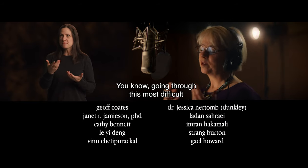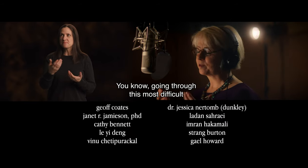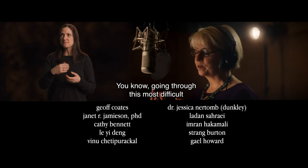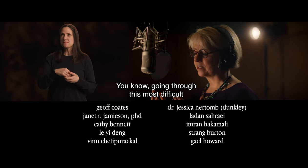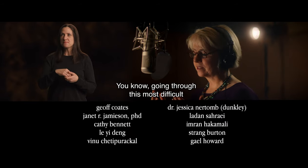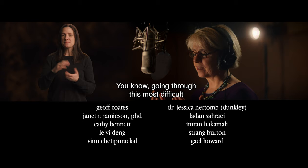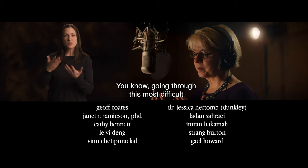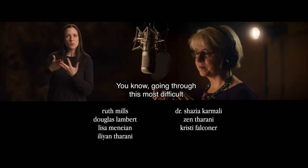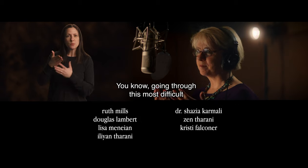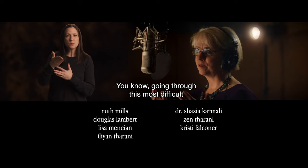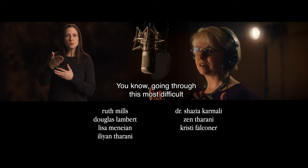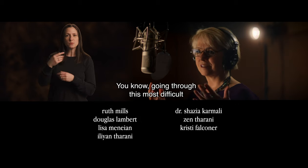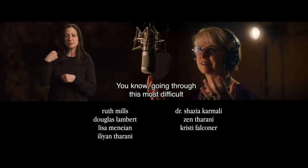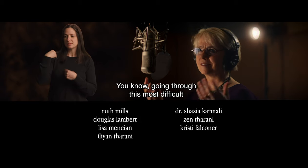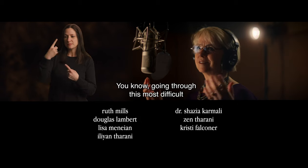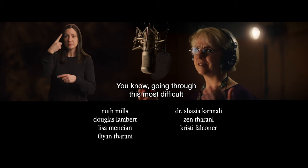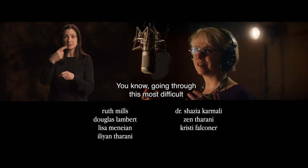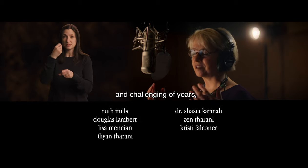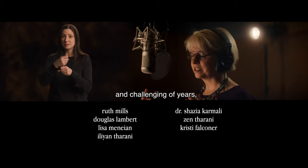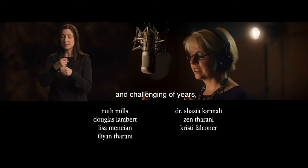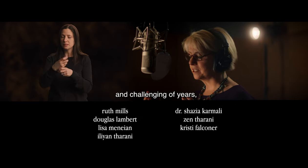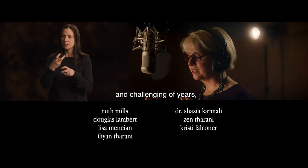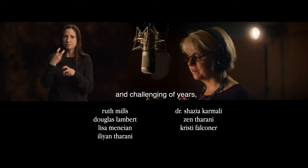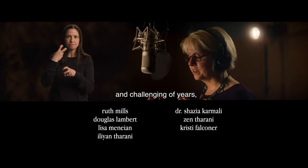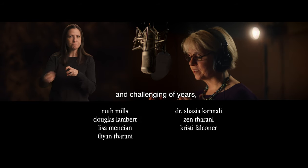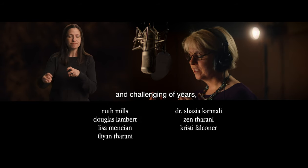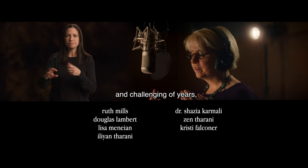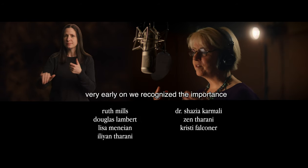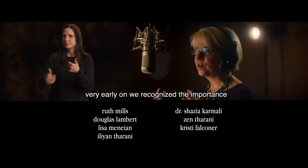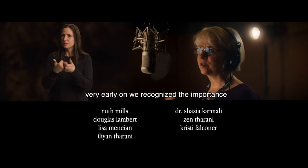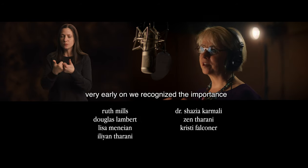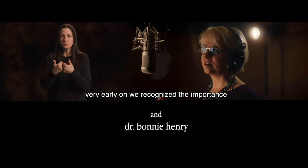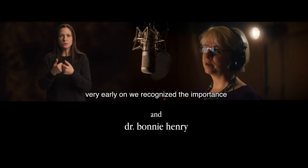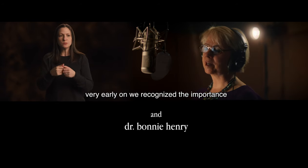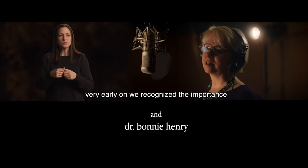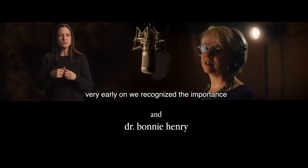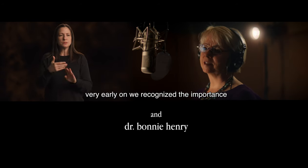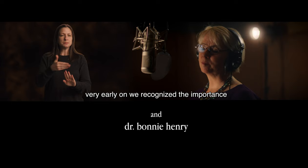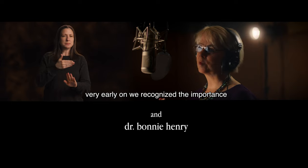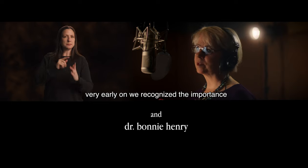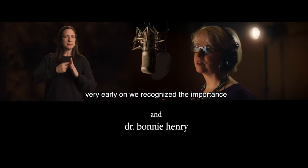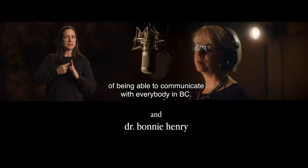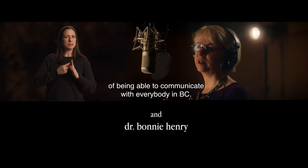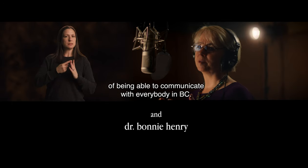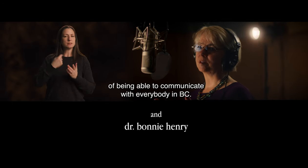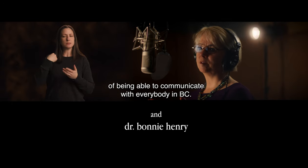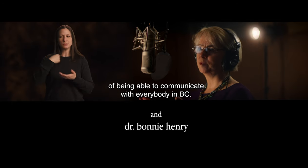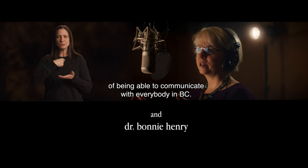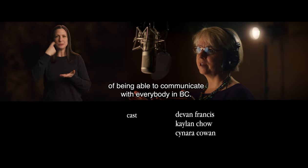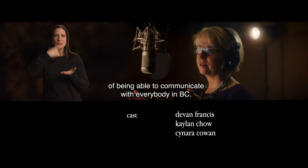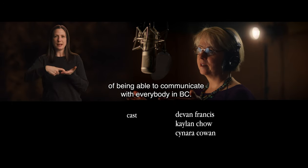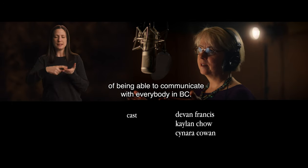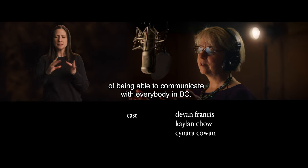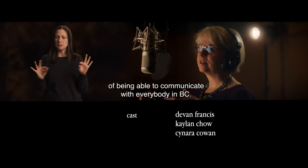Going through this most difficult and challenging of years, very early on we recognized the importance of being able to